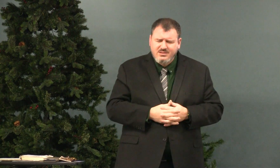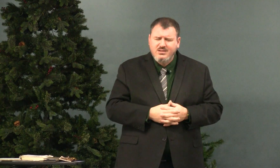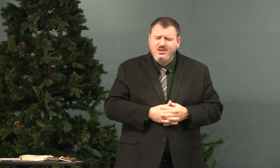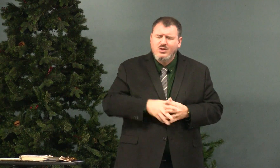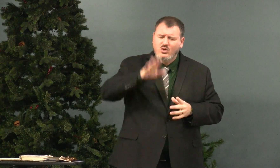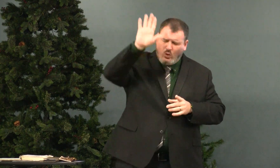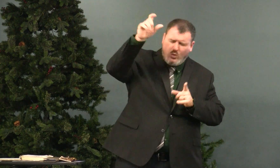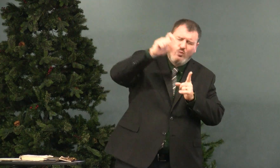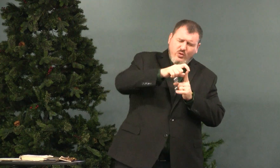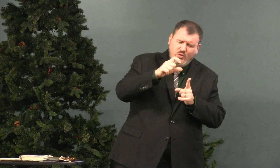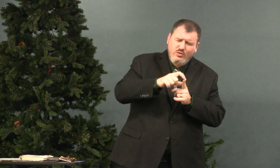these things